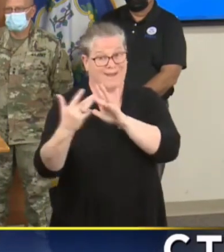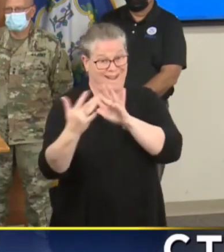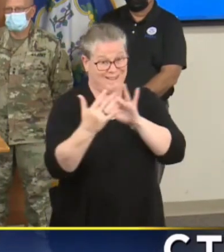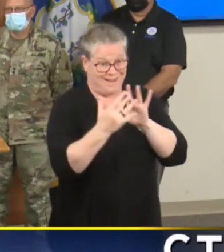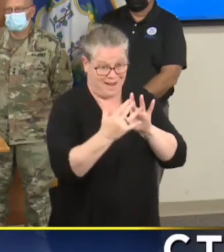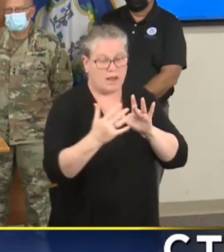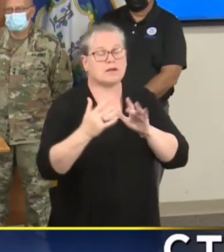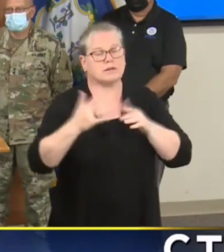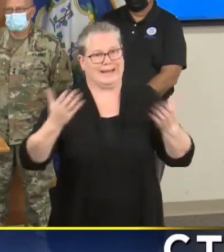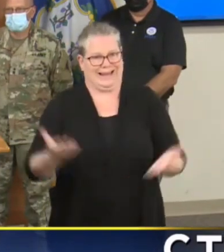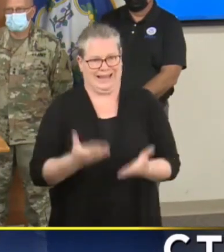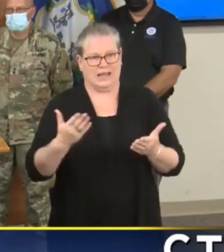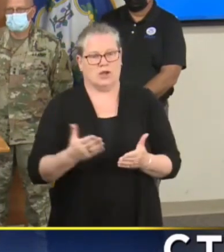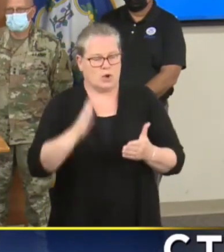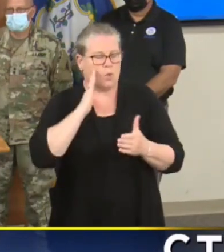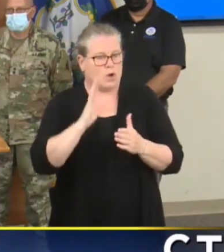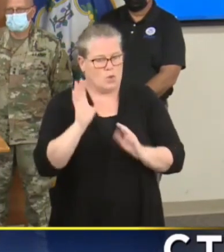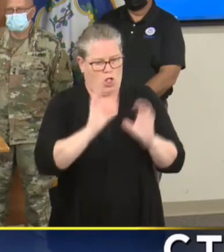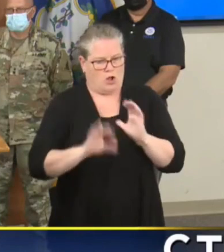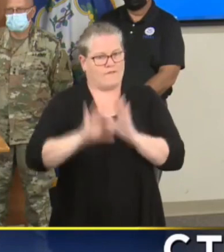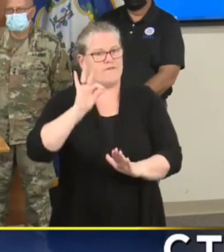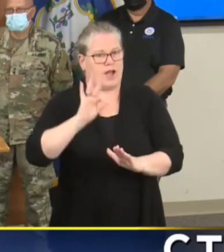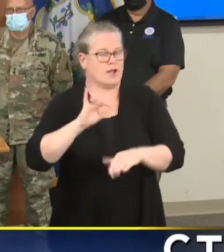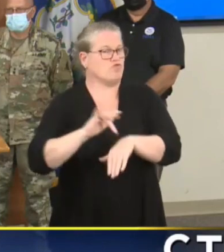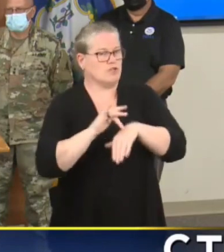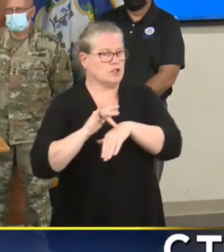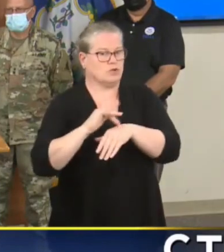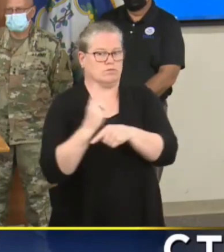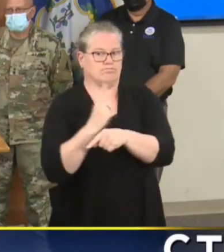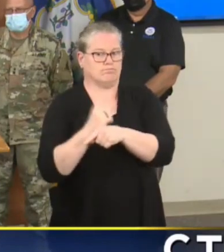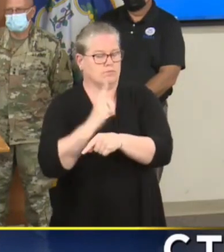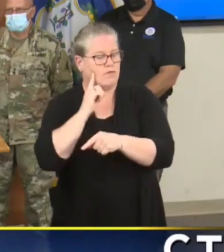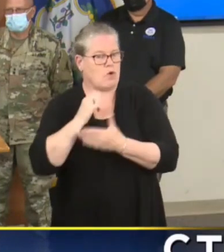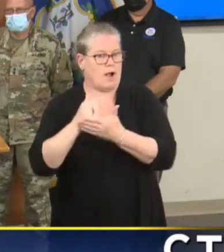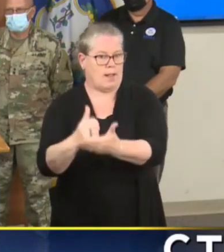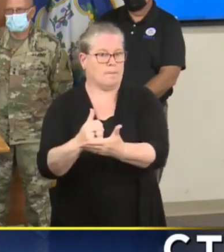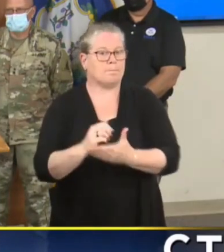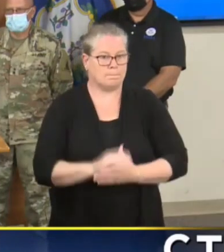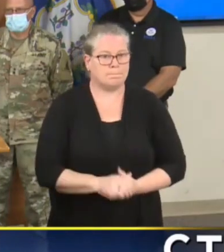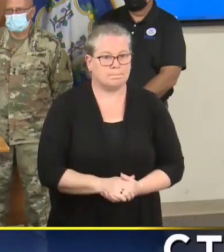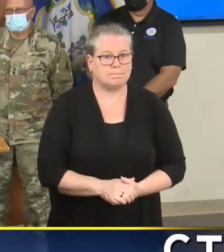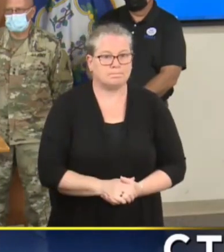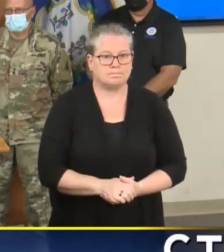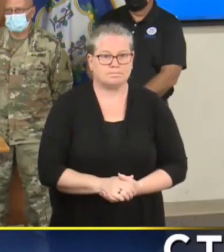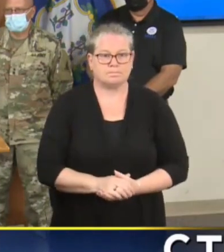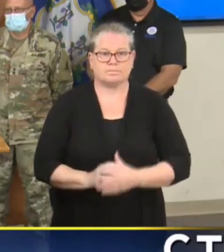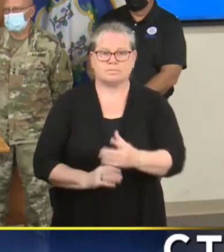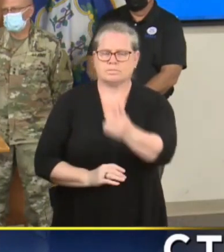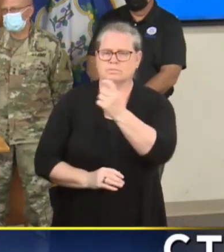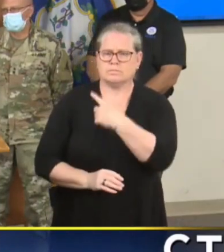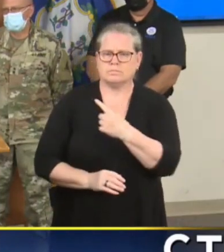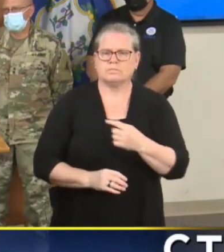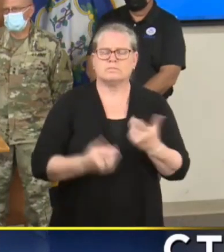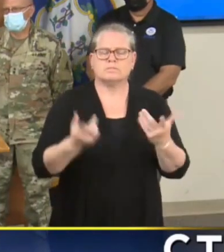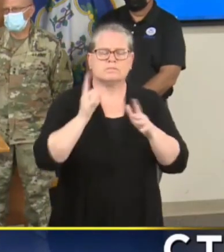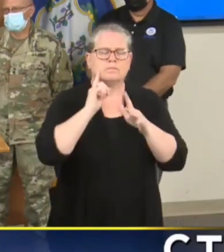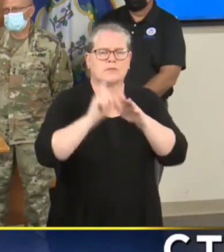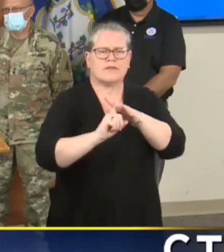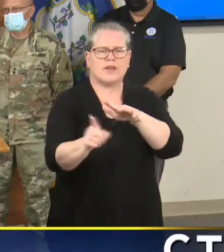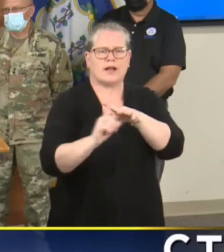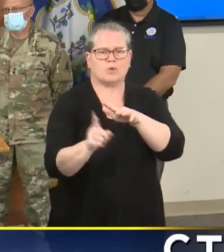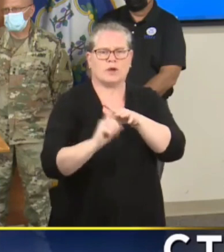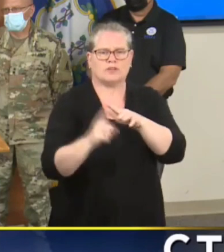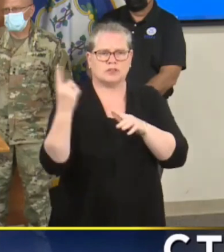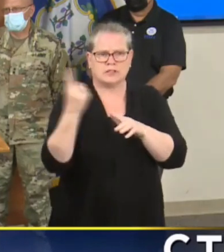posted here so that we can find the appropriate resource to help them. Could someone address evacuations and just